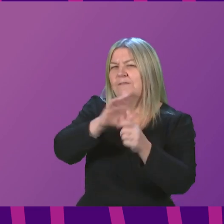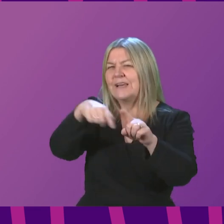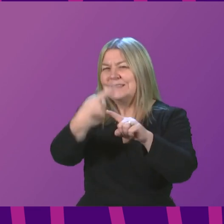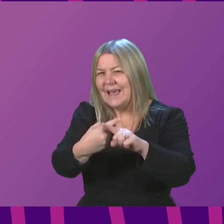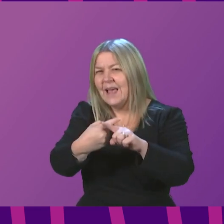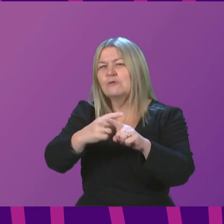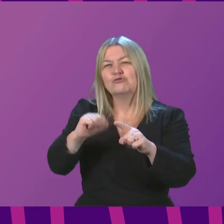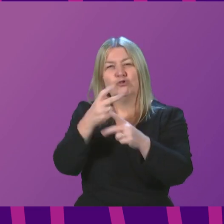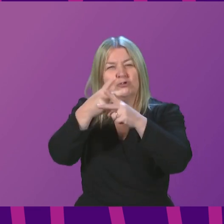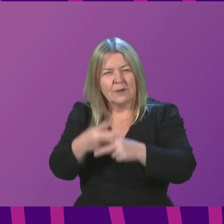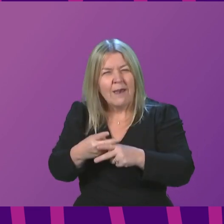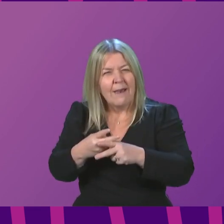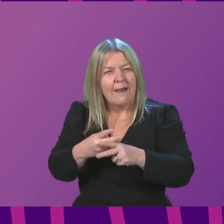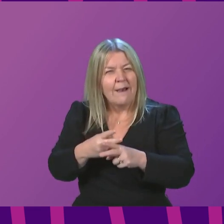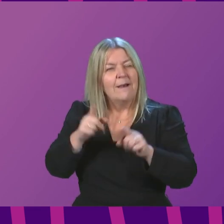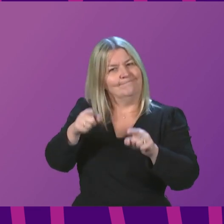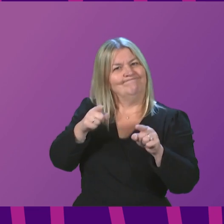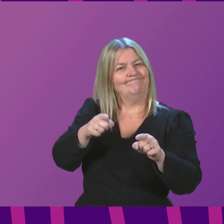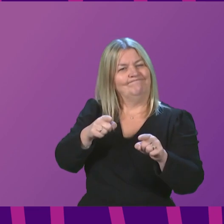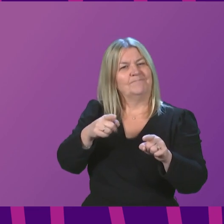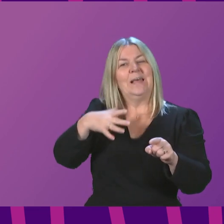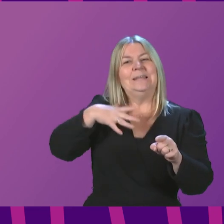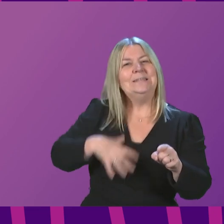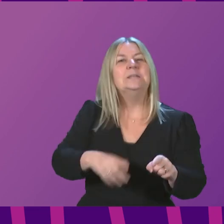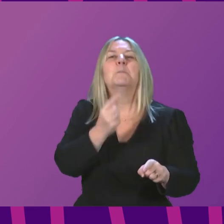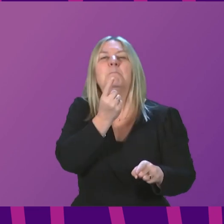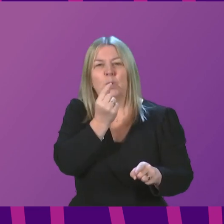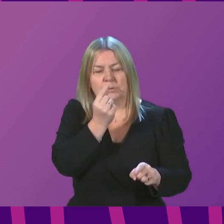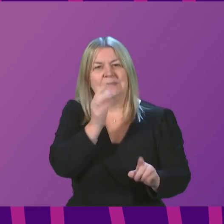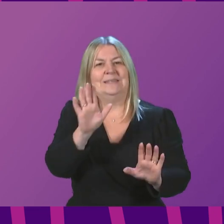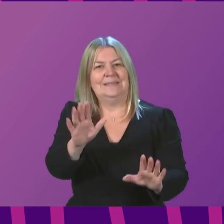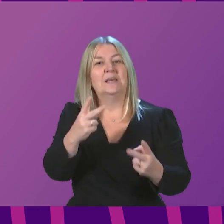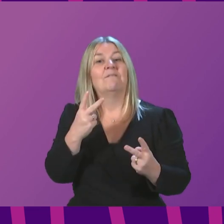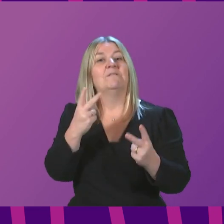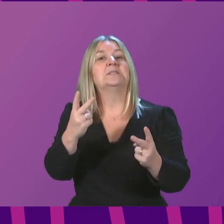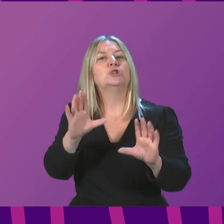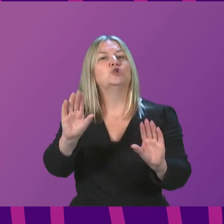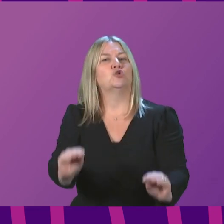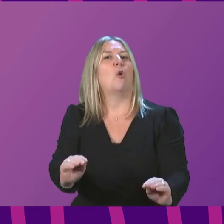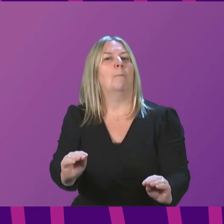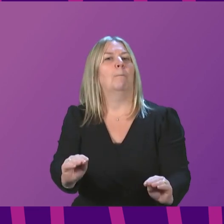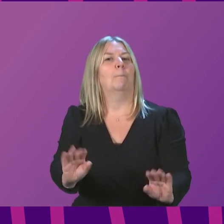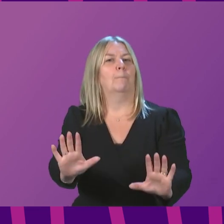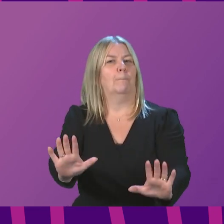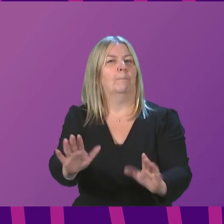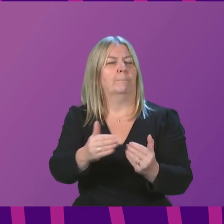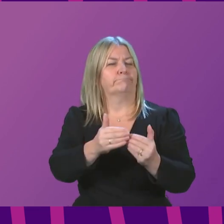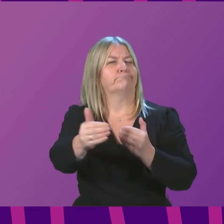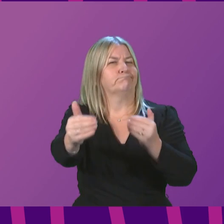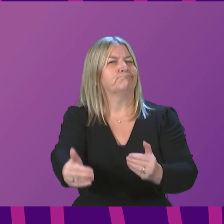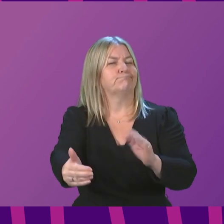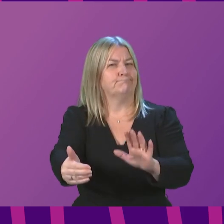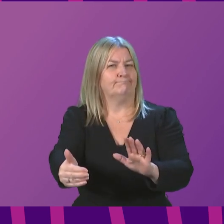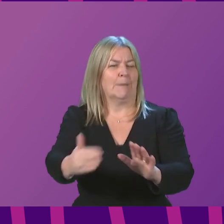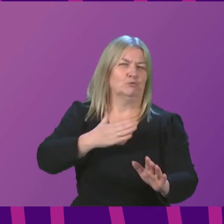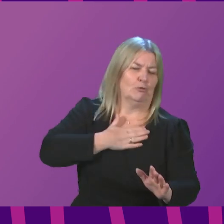CARE about the need to perhaps stop care home visiting. If I am misquoting anybody, I apologise for